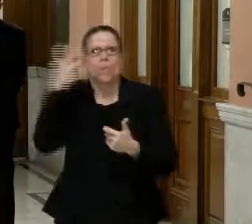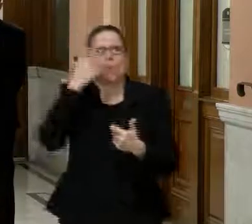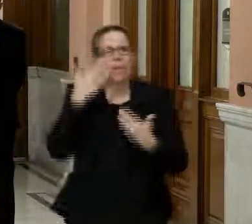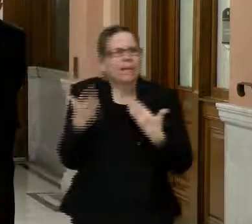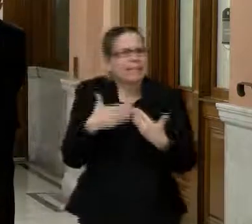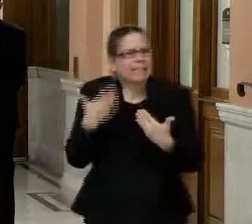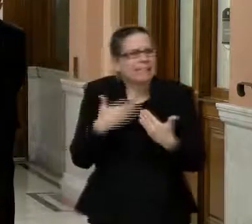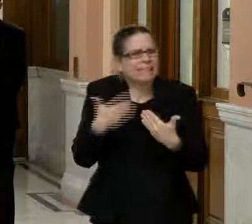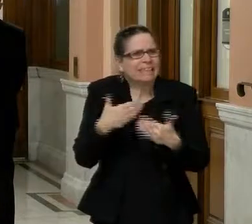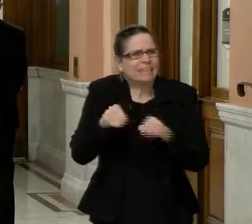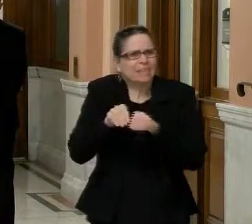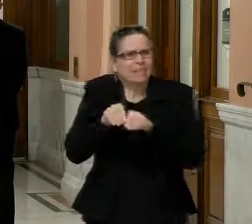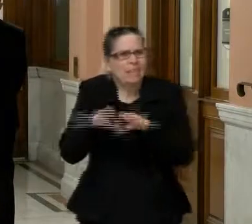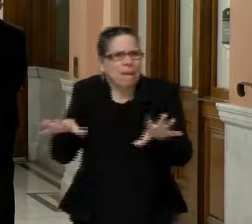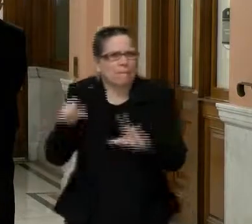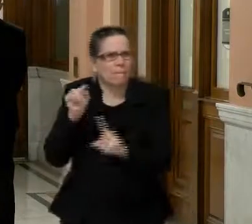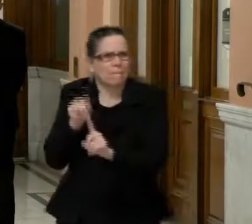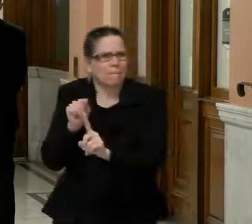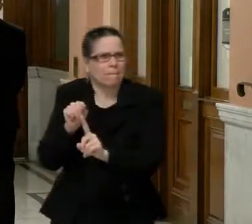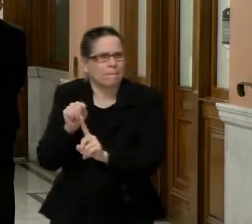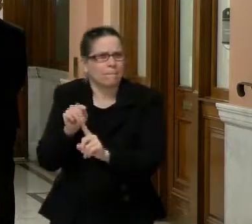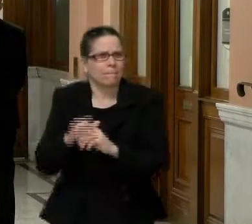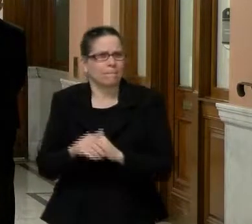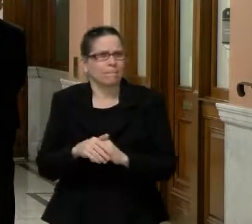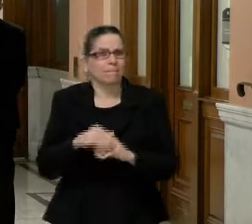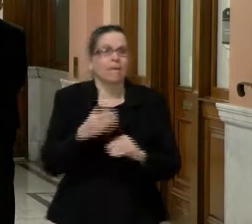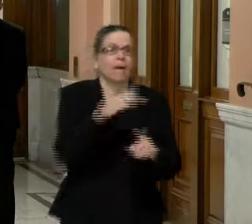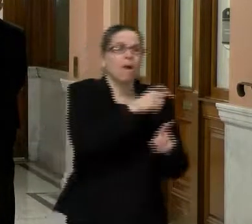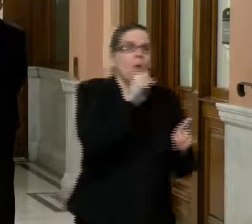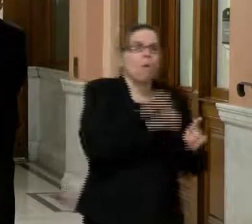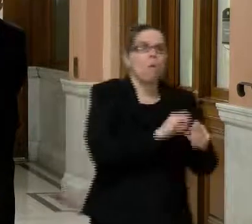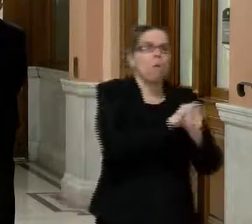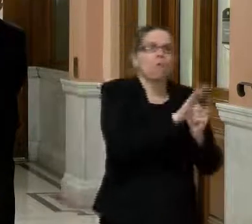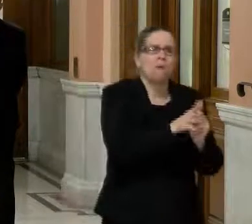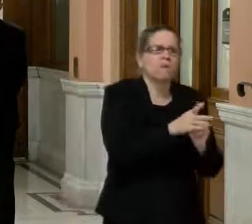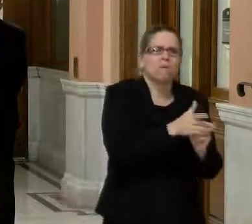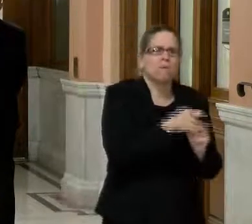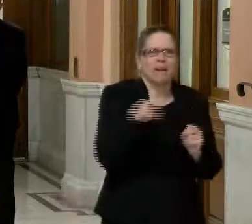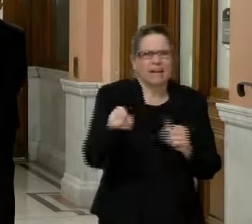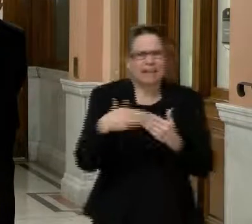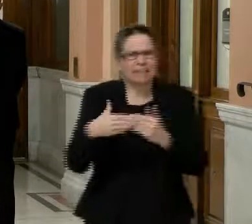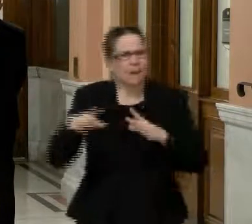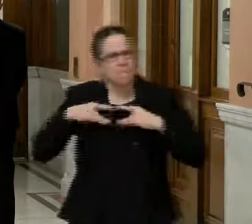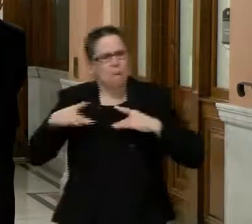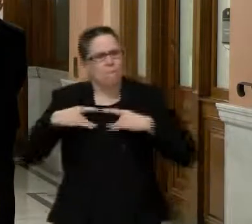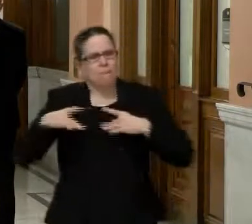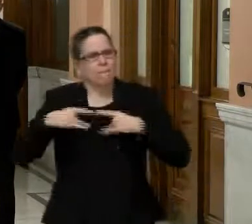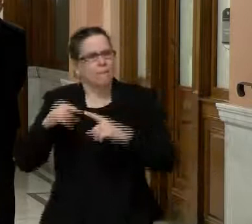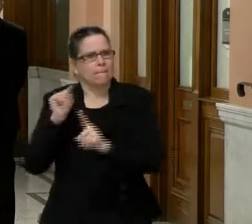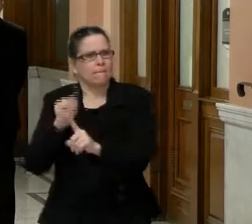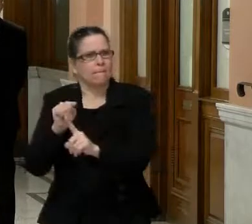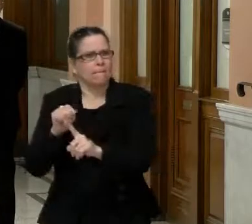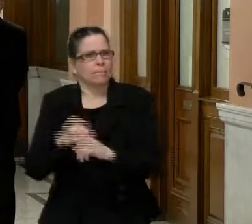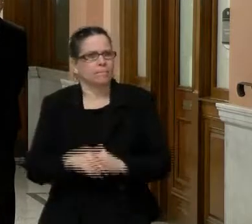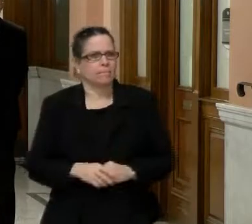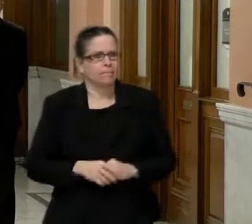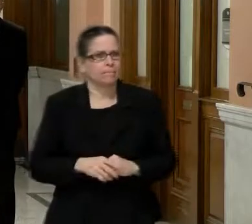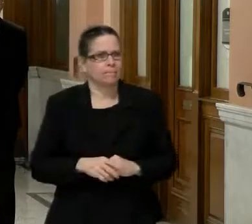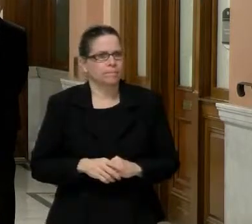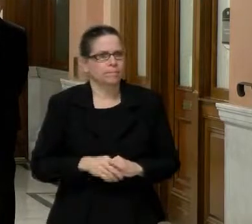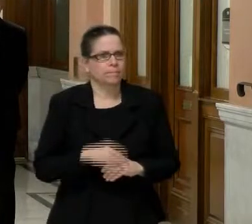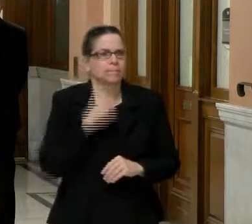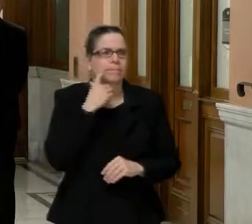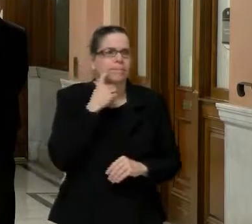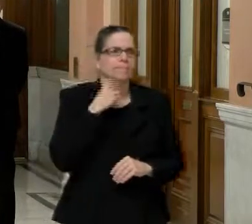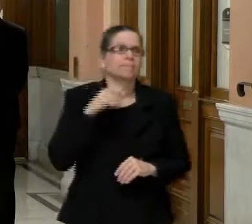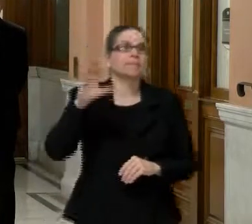uh, that we have been dealing with. Um, and as health experts continue to monitor the situation, remains critically important, uh,